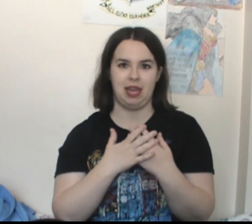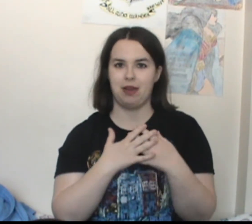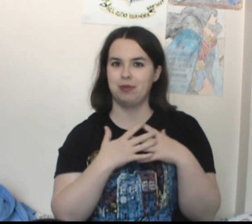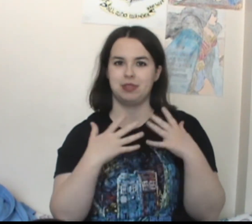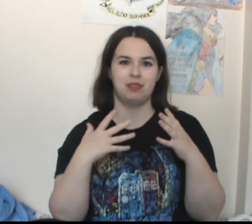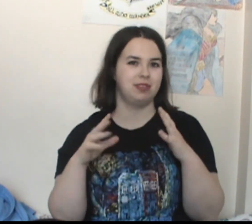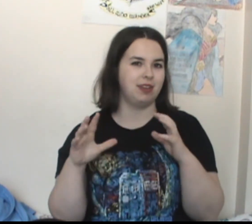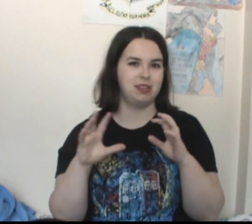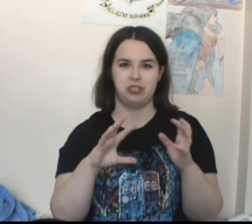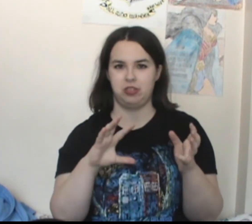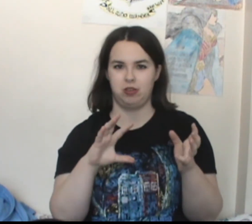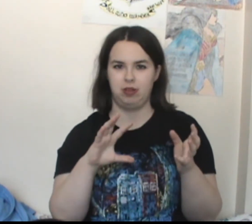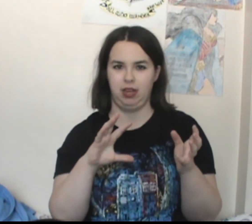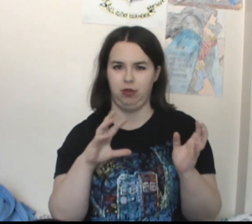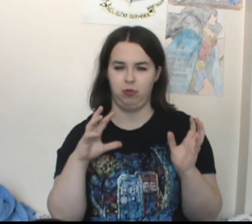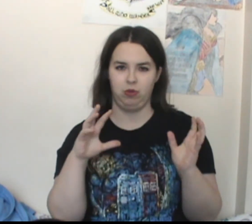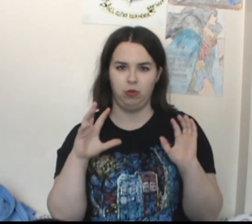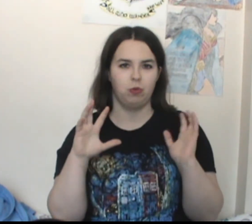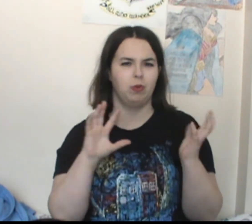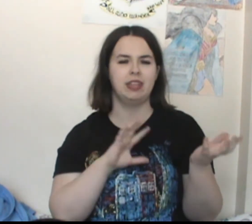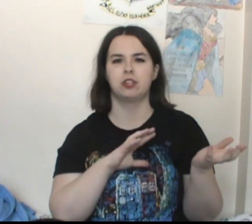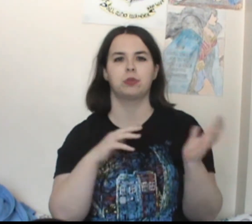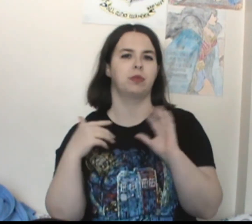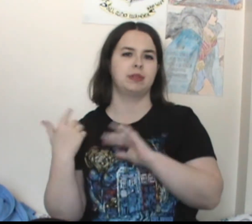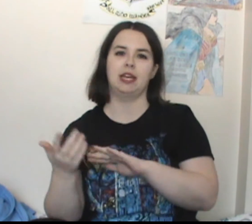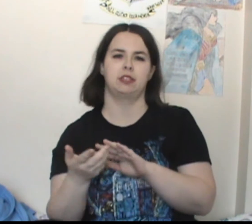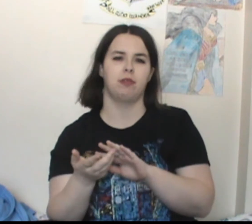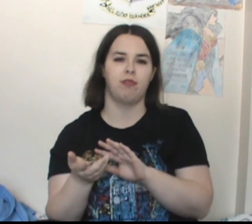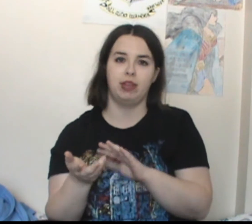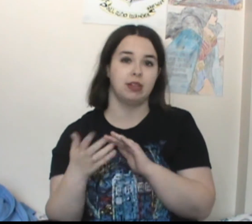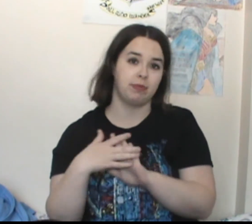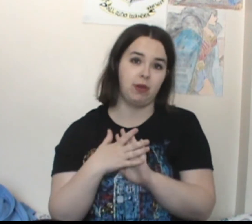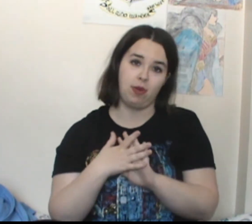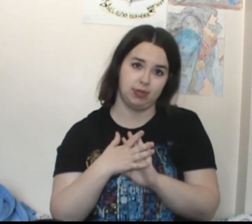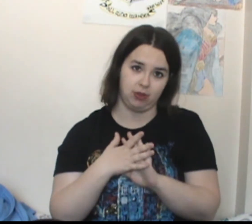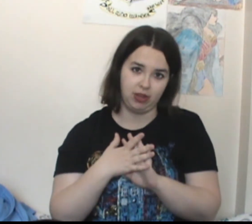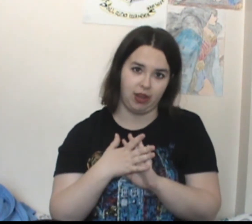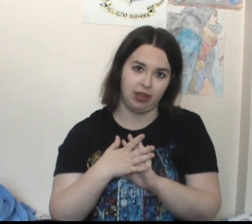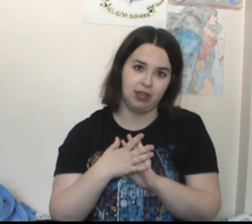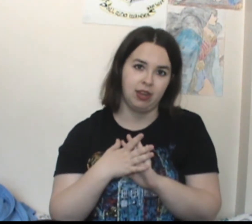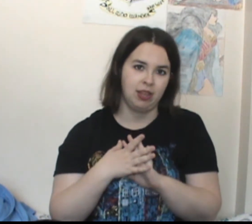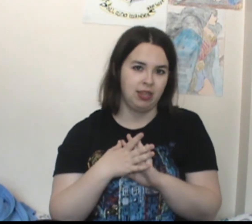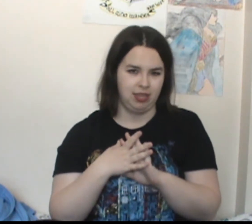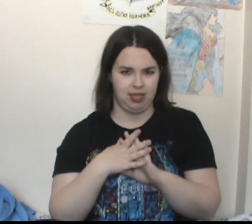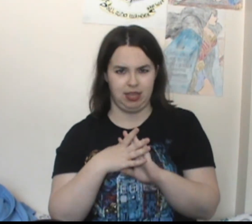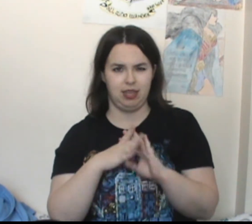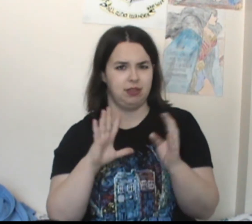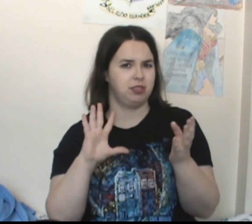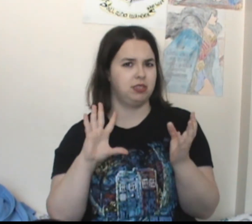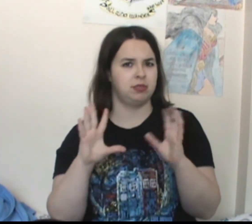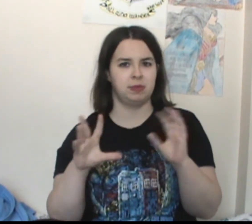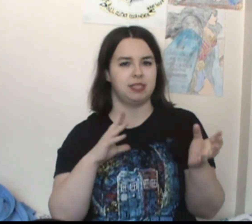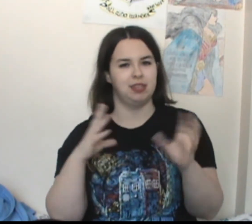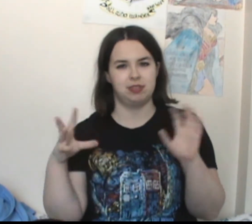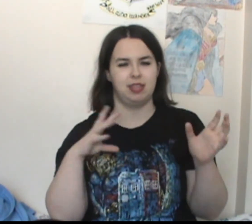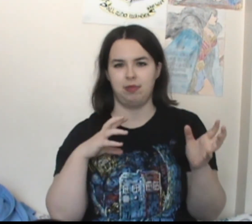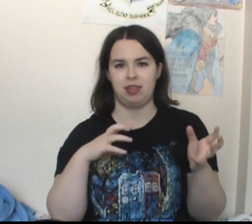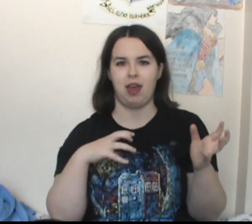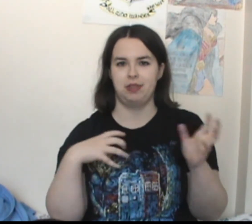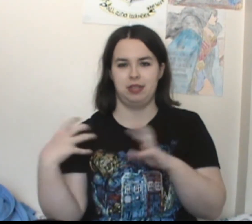how it was all done and shown and when the truth was actually revealed about what was going on. It just was interesting with how they